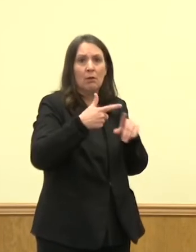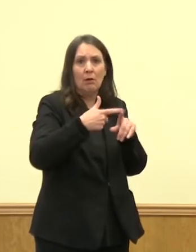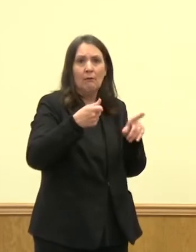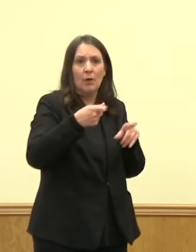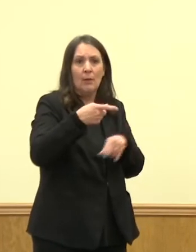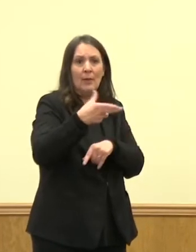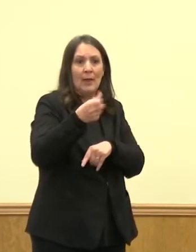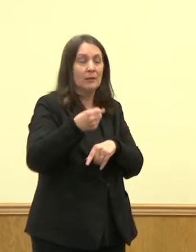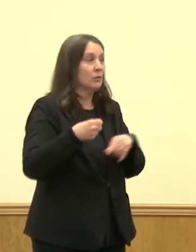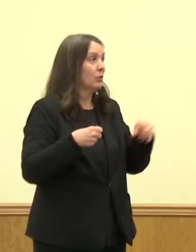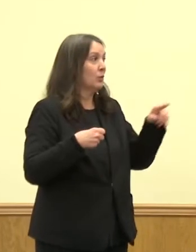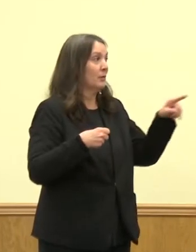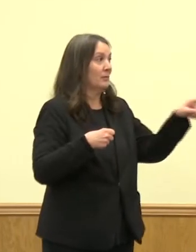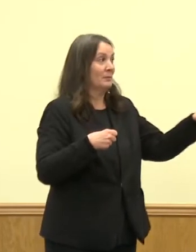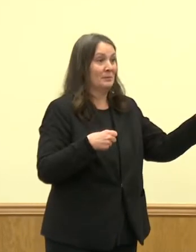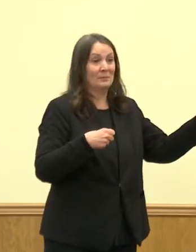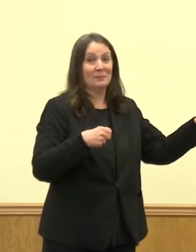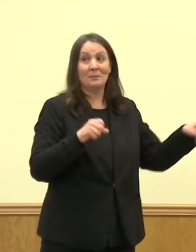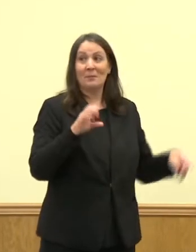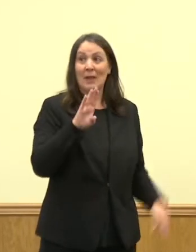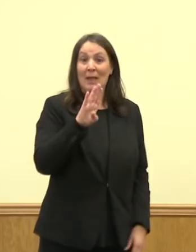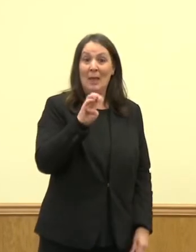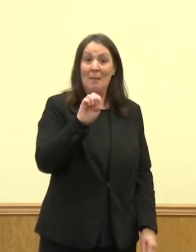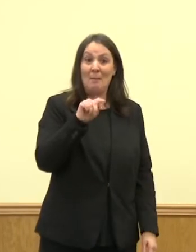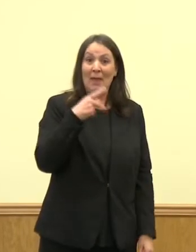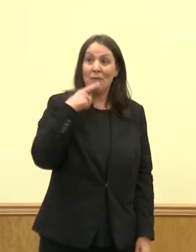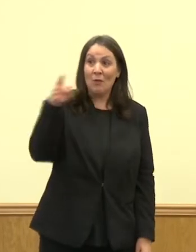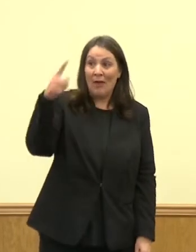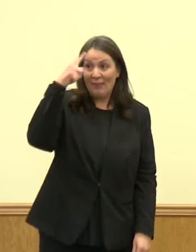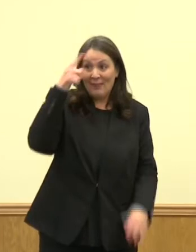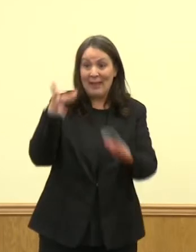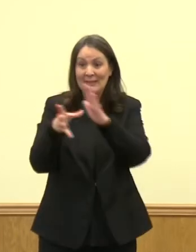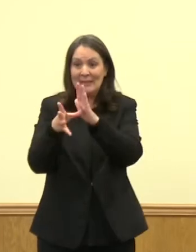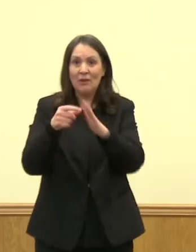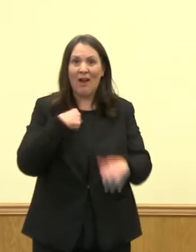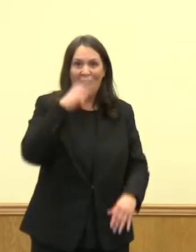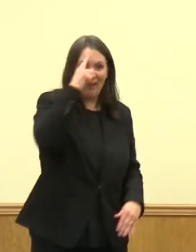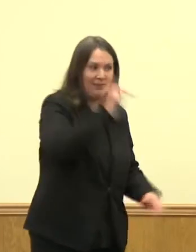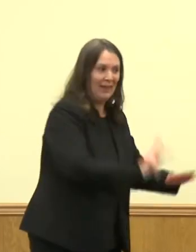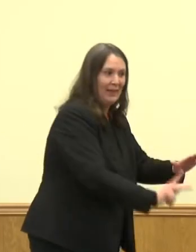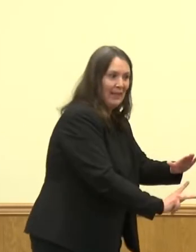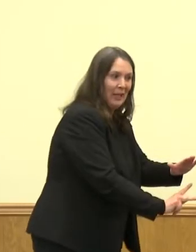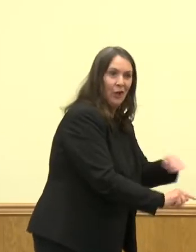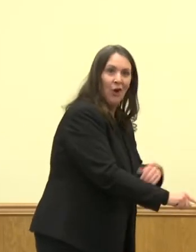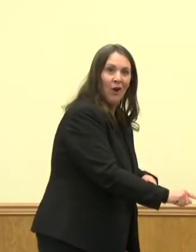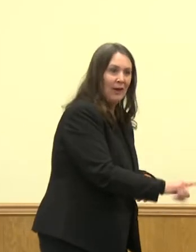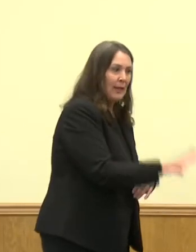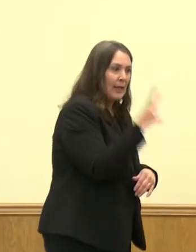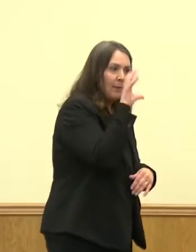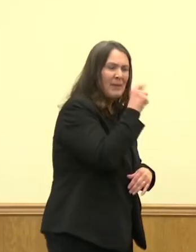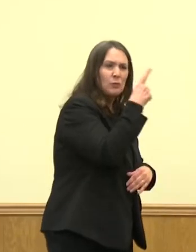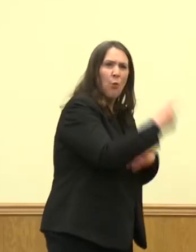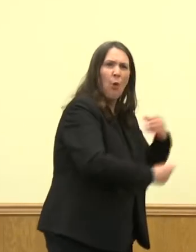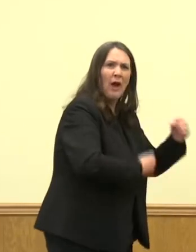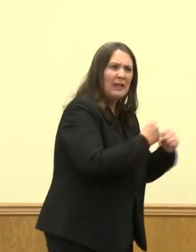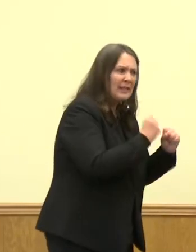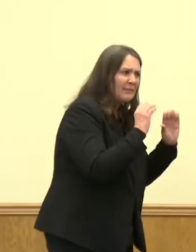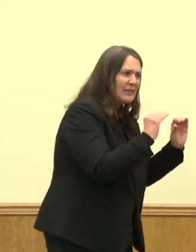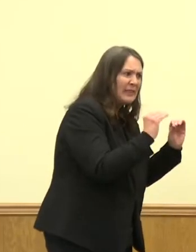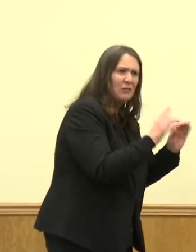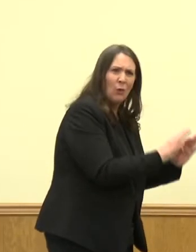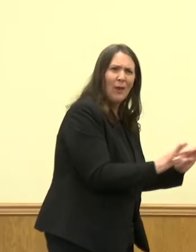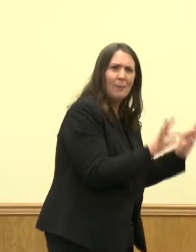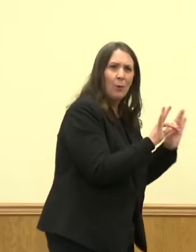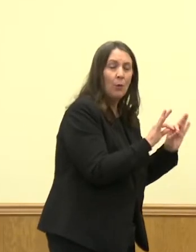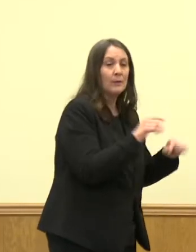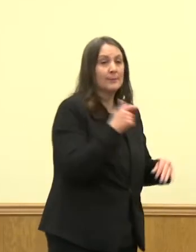first grader that's never been in school before that missed that critical socialization of that kindergarten year. And we're very aware of those